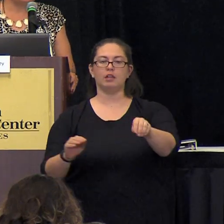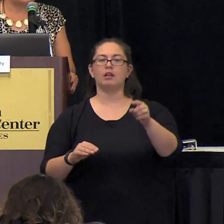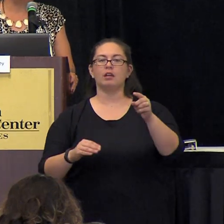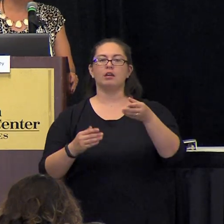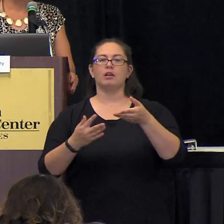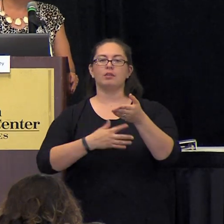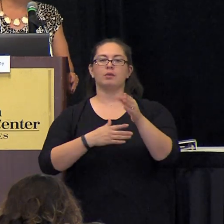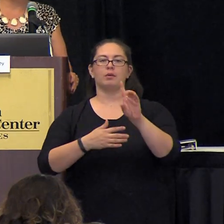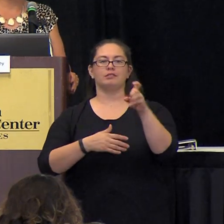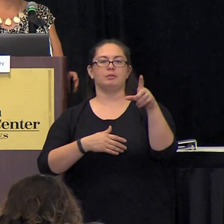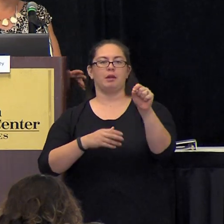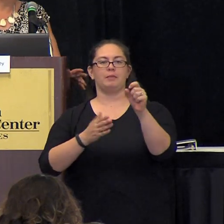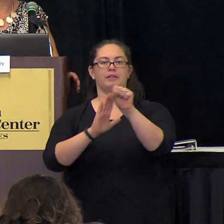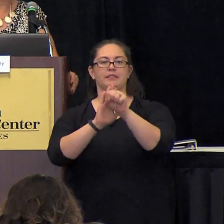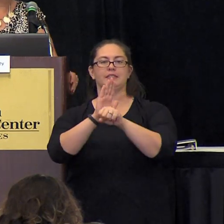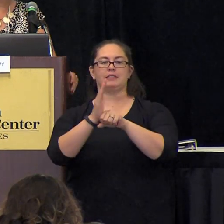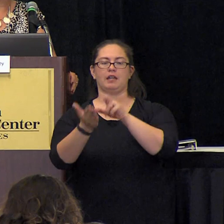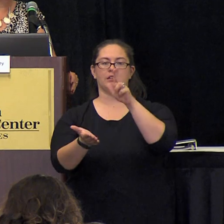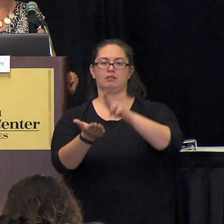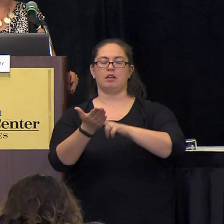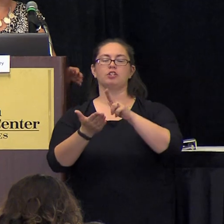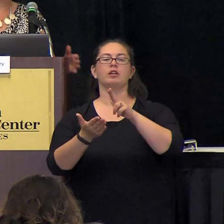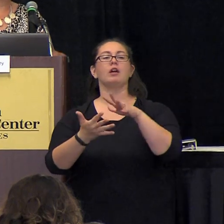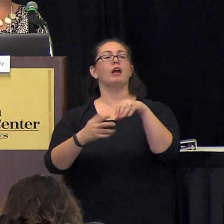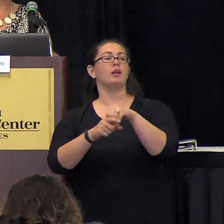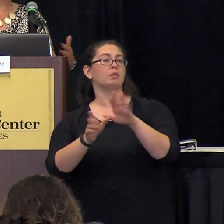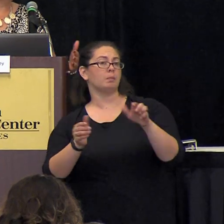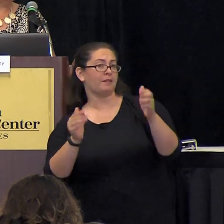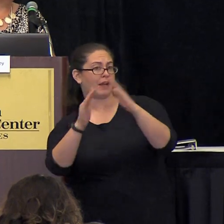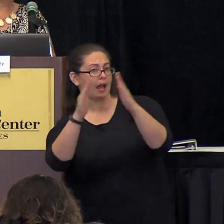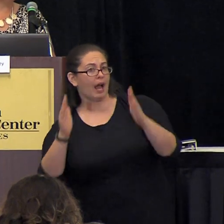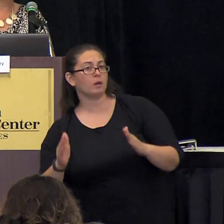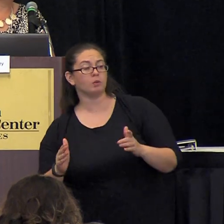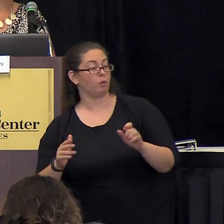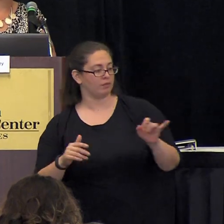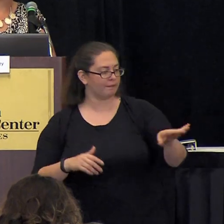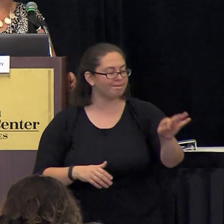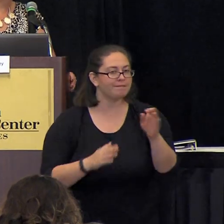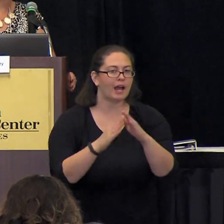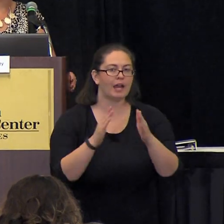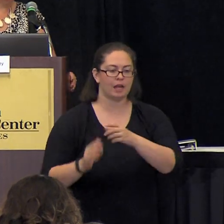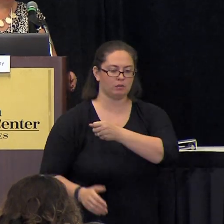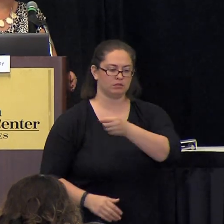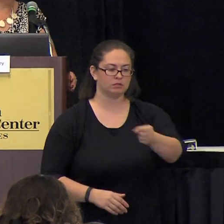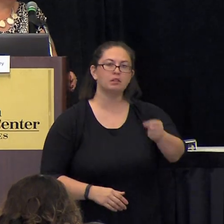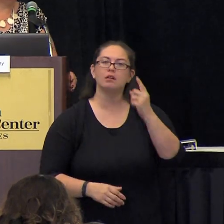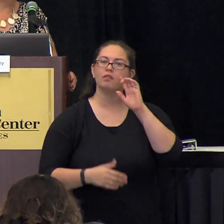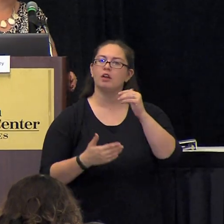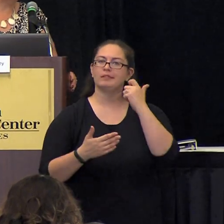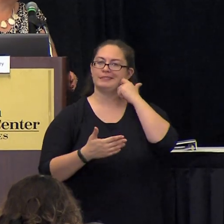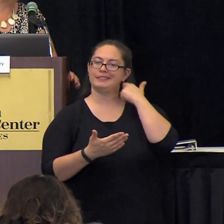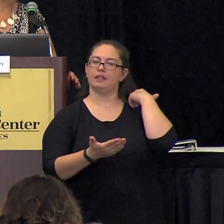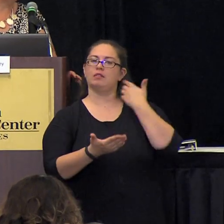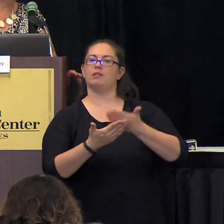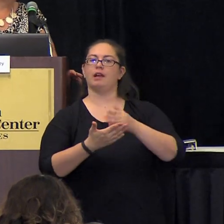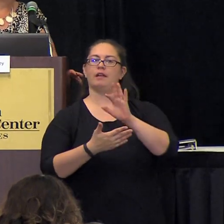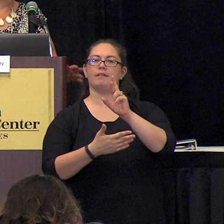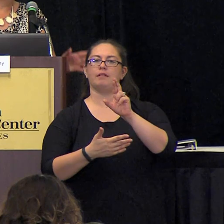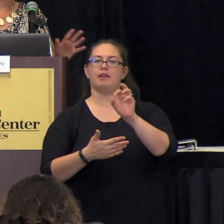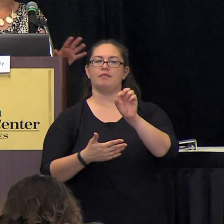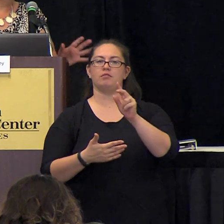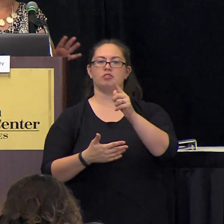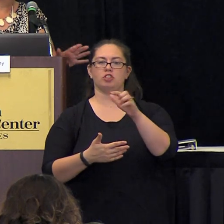contract and that includes providing housing or at least locating housing for newly arrived refugees